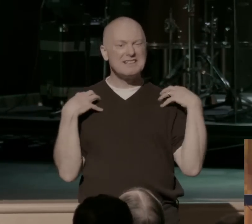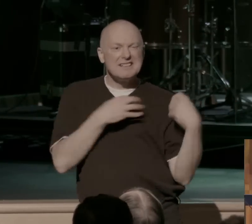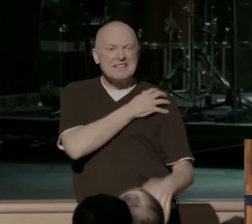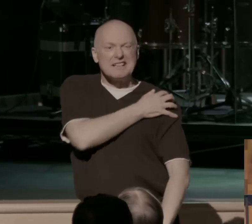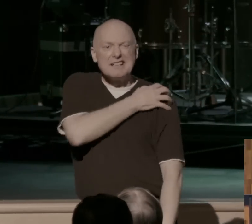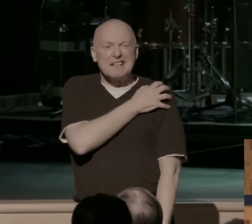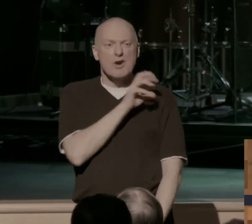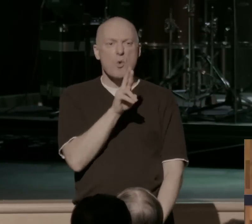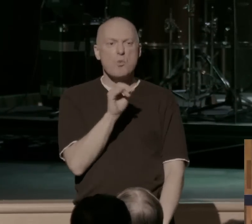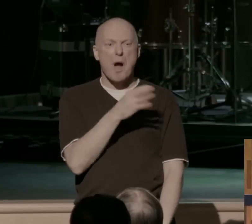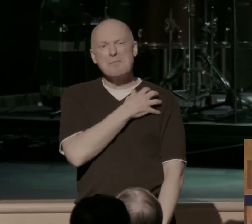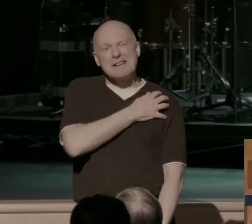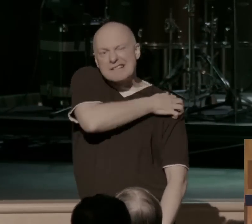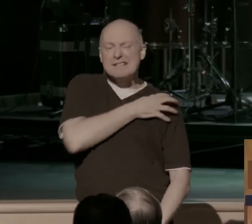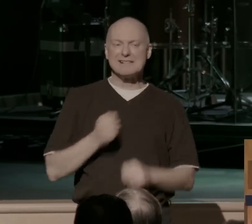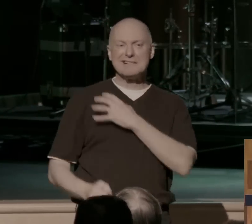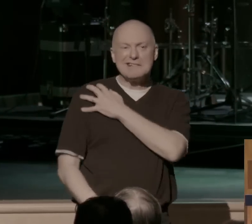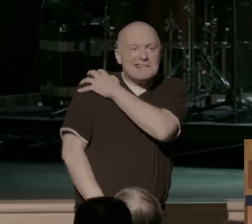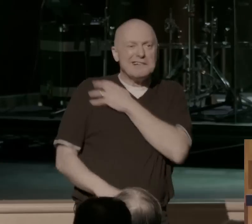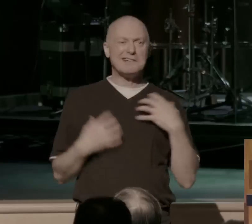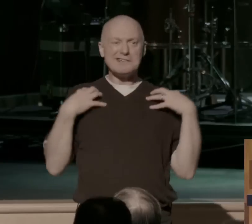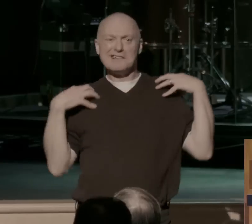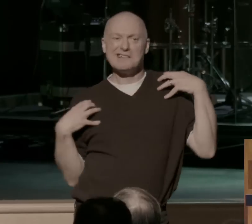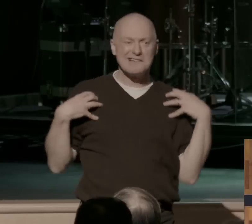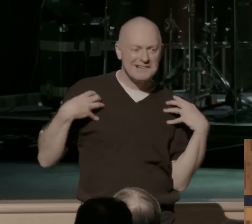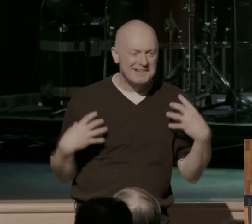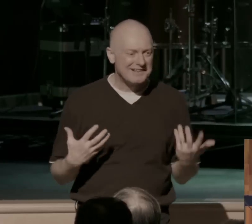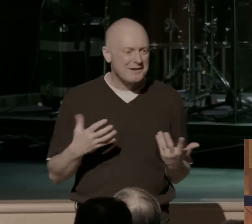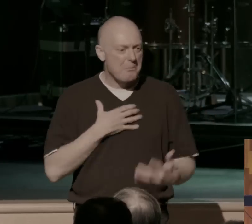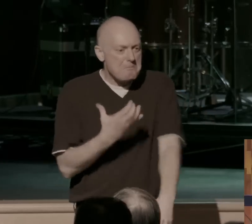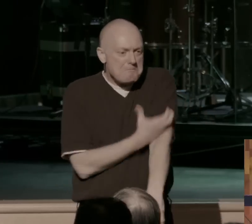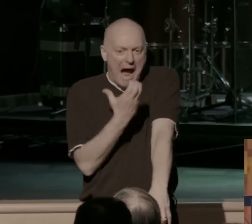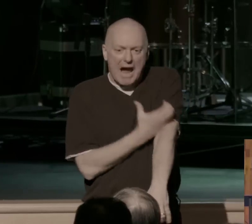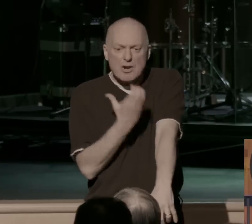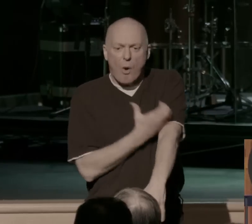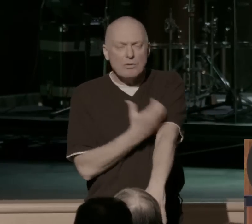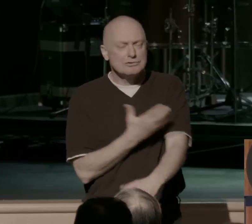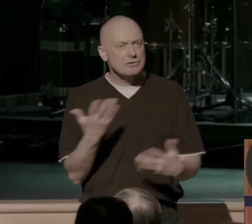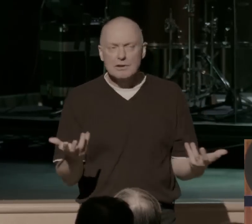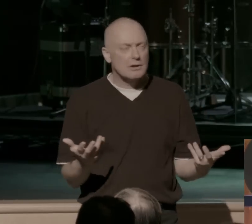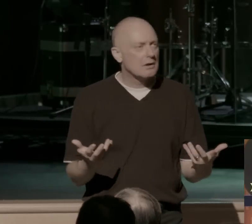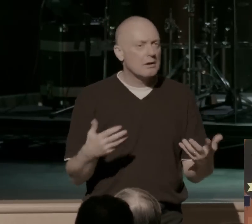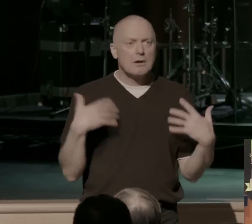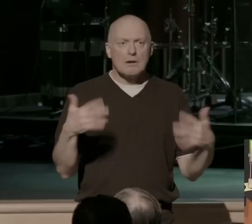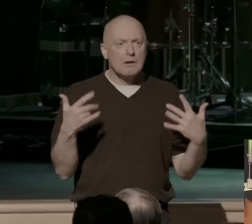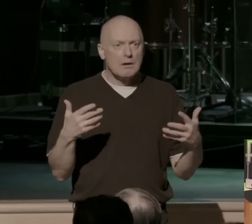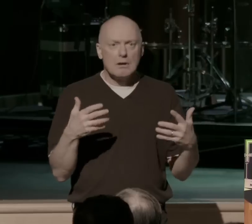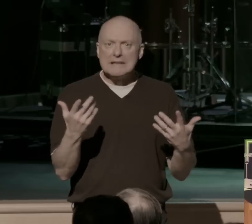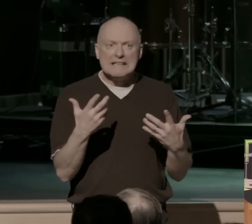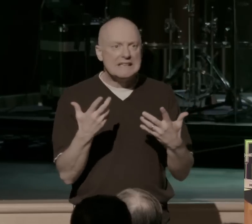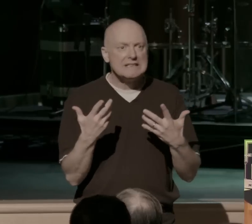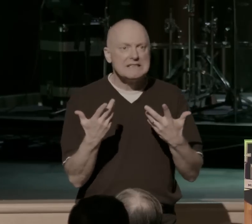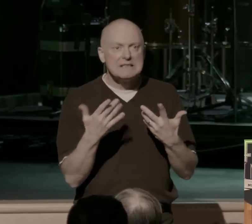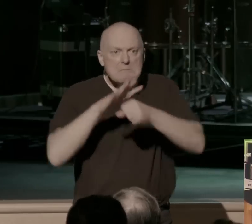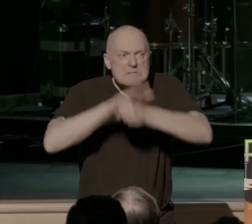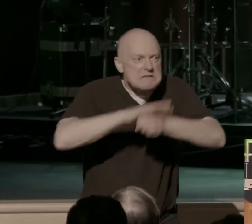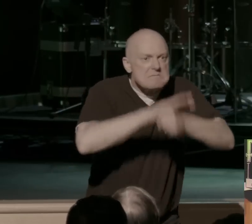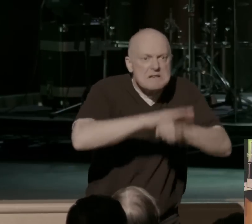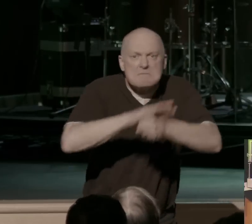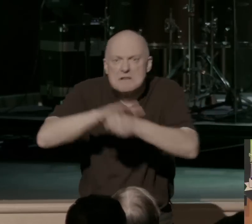I don't like it. You know what? Here's the thing. I always remember that the coach, my coach was way over the top all the time, so intense. He would do that kind